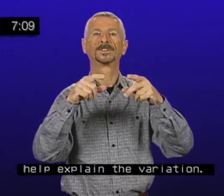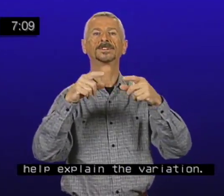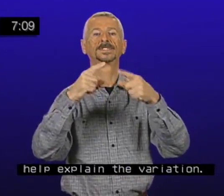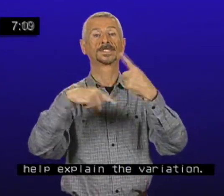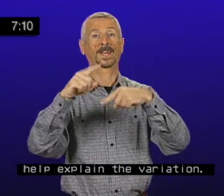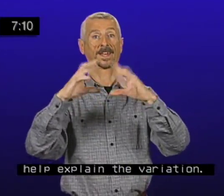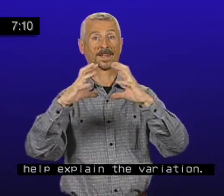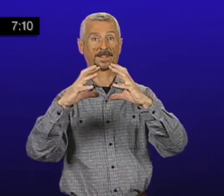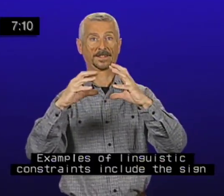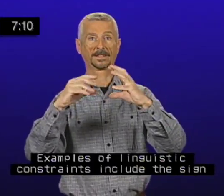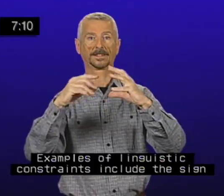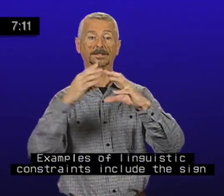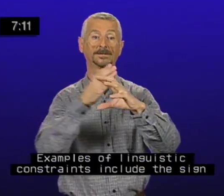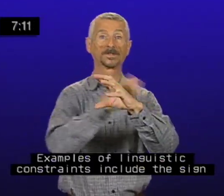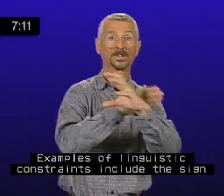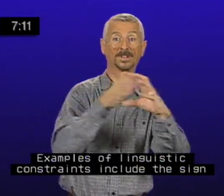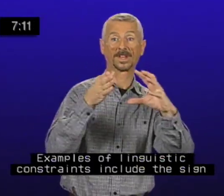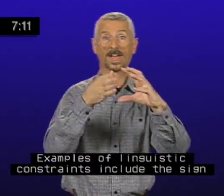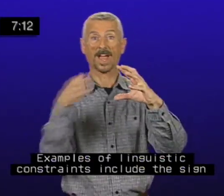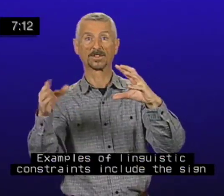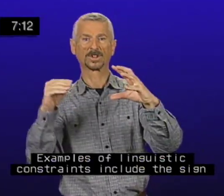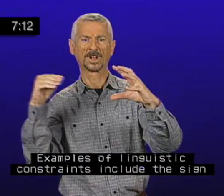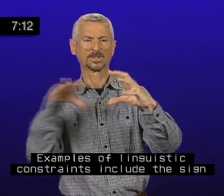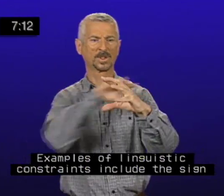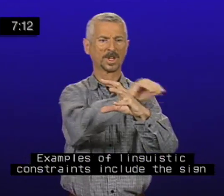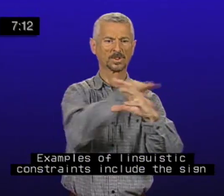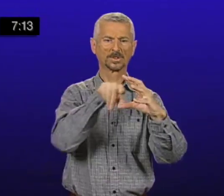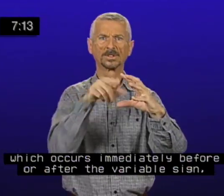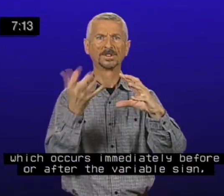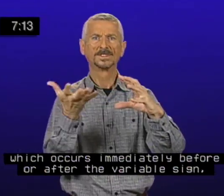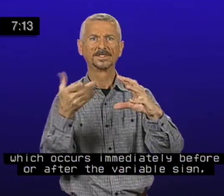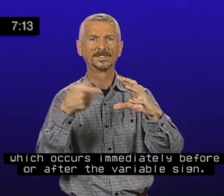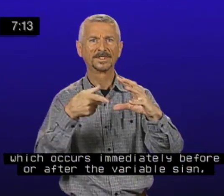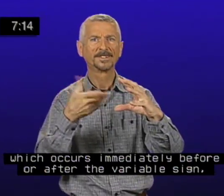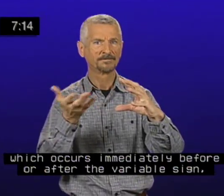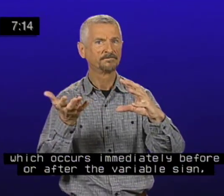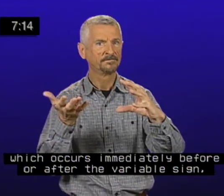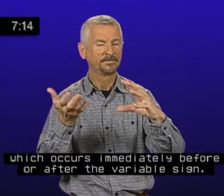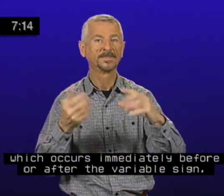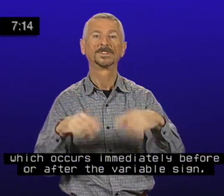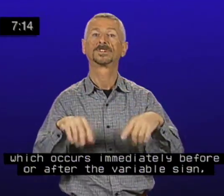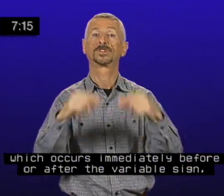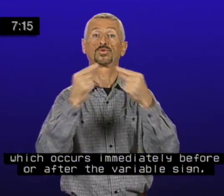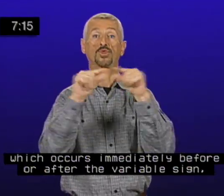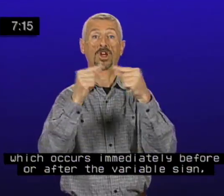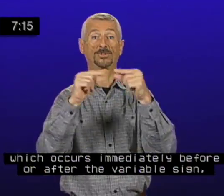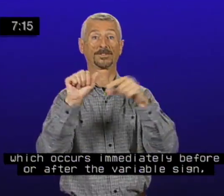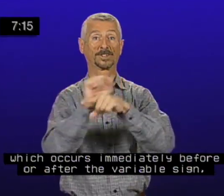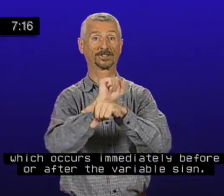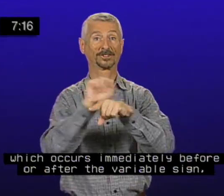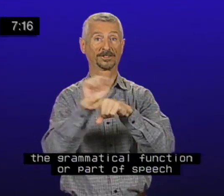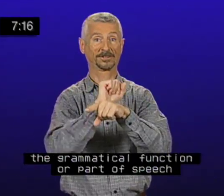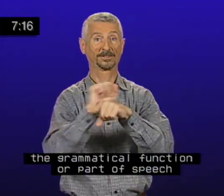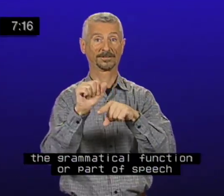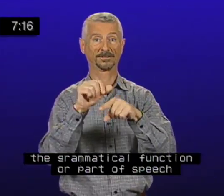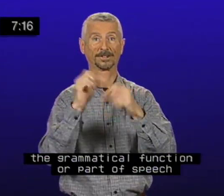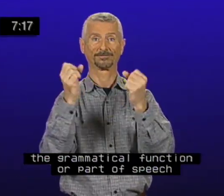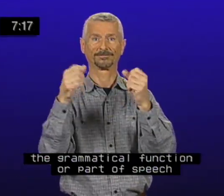Examples of linguistic constraints include the sign which occurs immediately before or after the variable sign. The